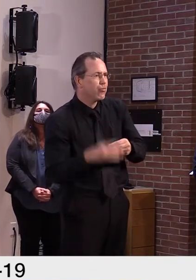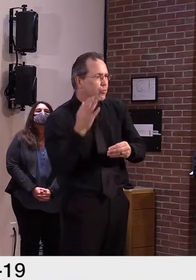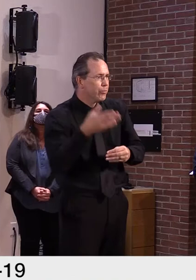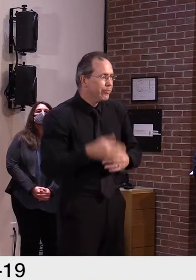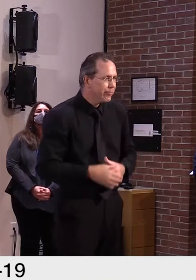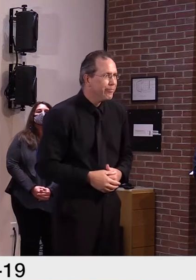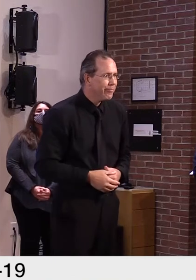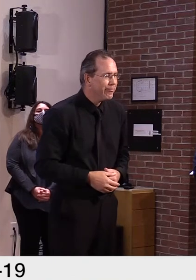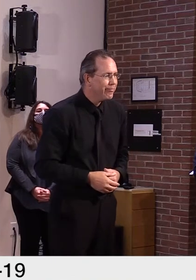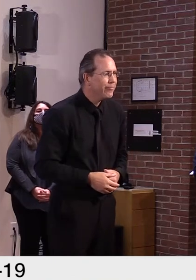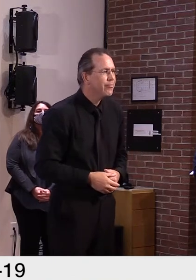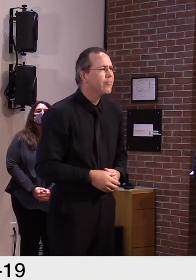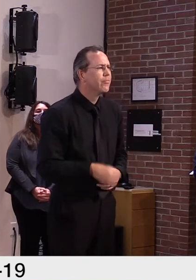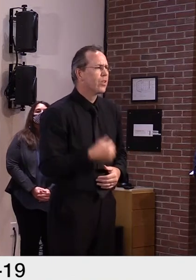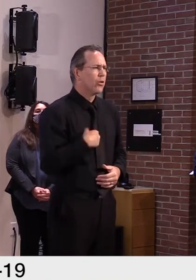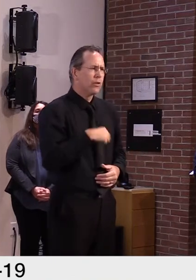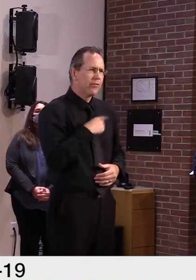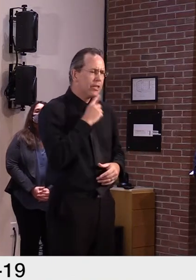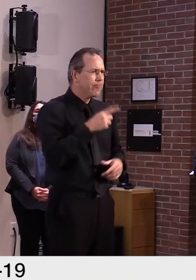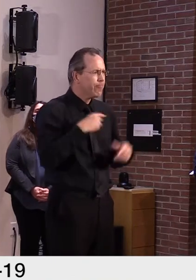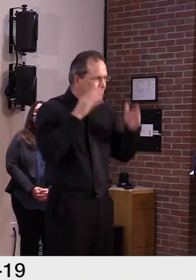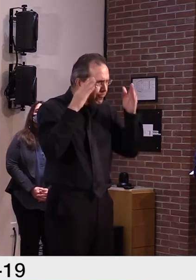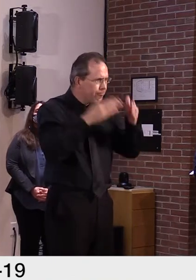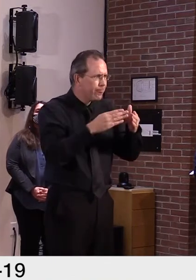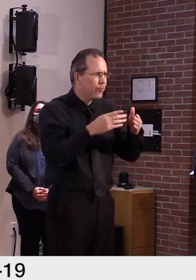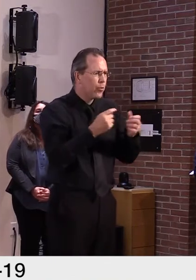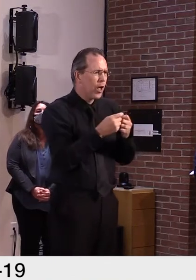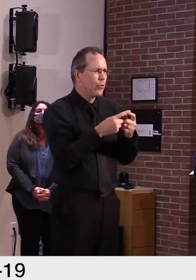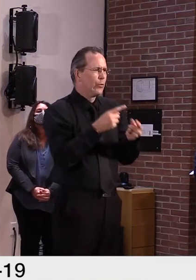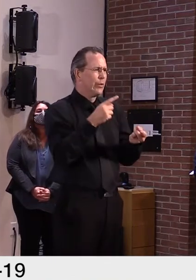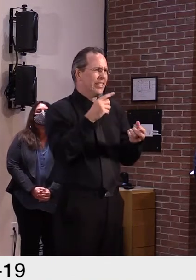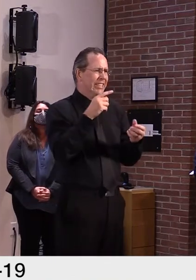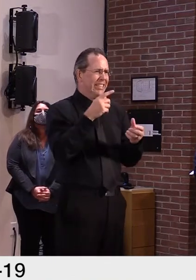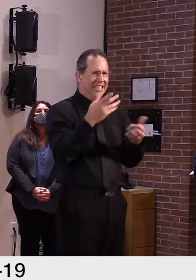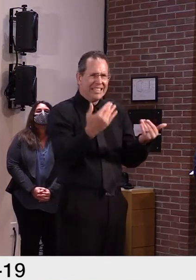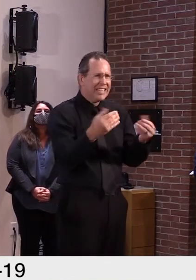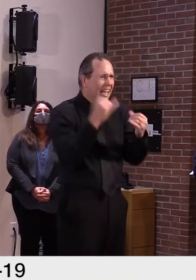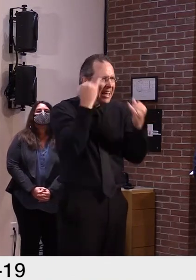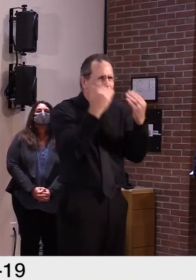we've really engaged in a way that we want them to keep innovating.